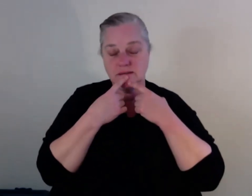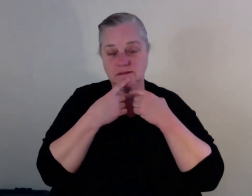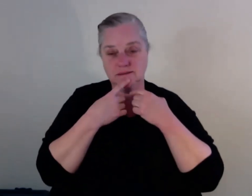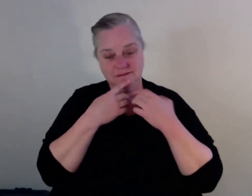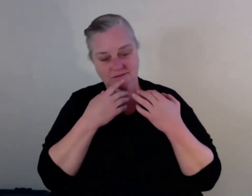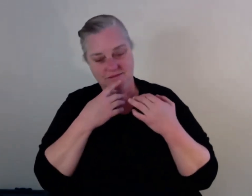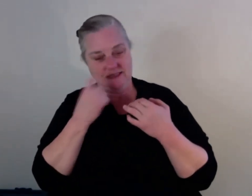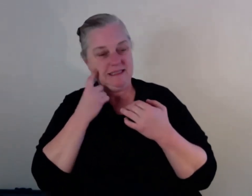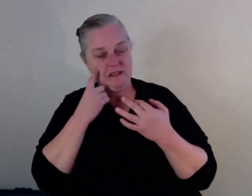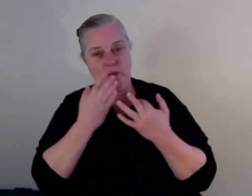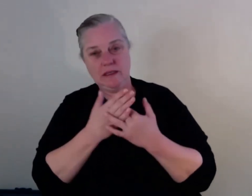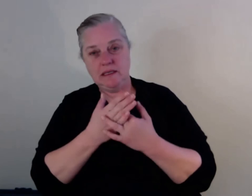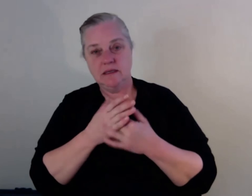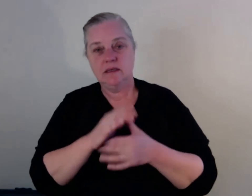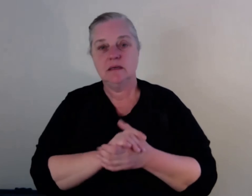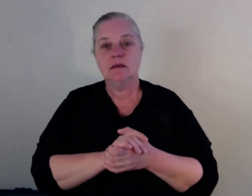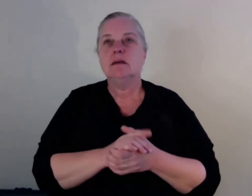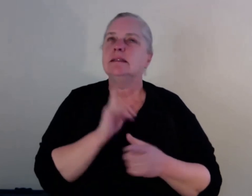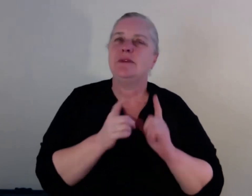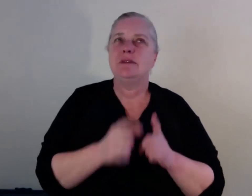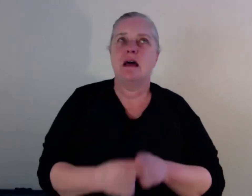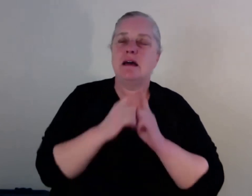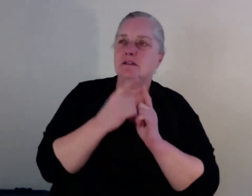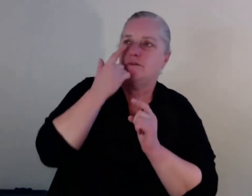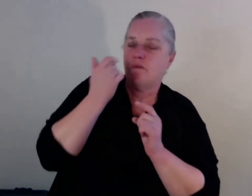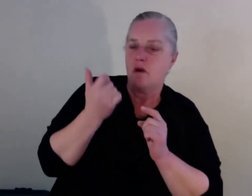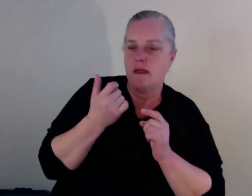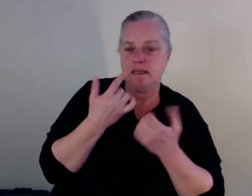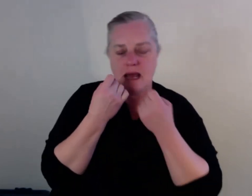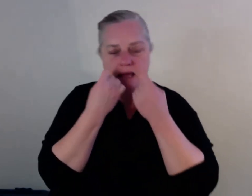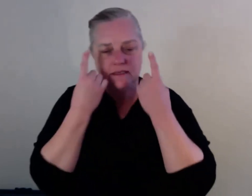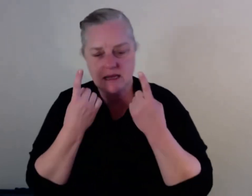find and difficult to understand and difficult to sort of navigate your way through.